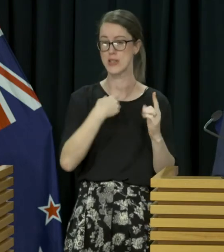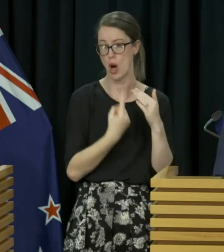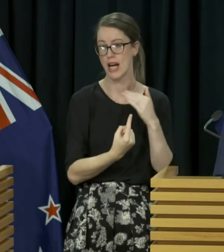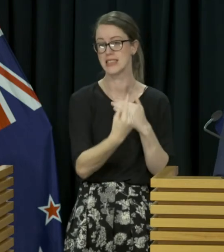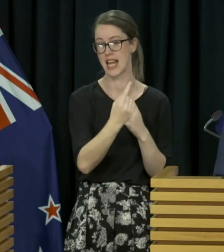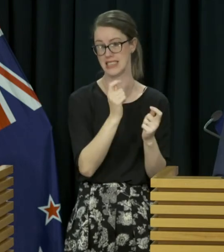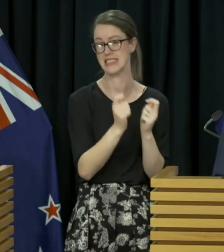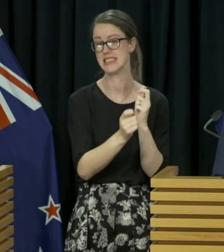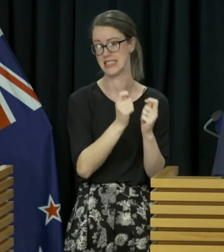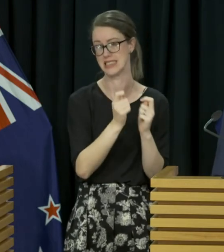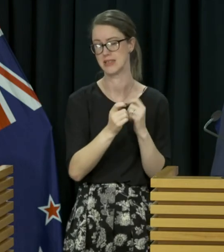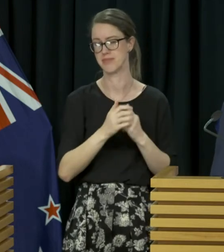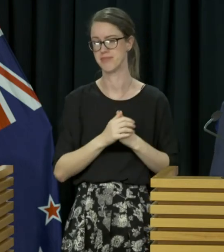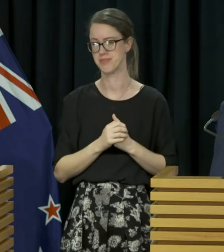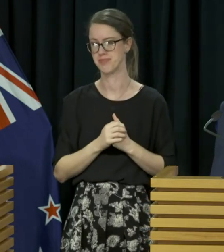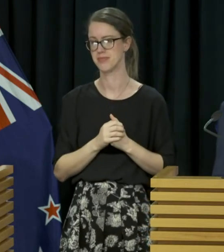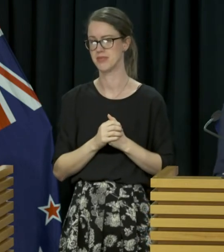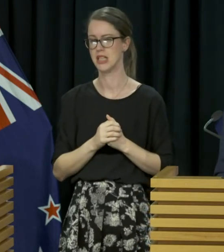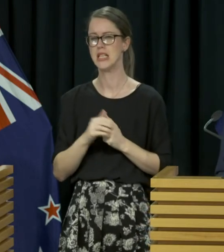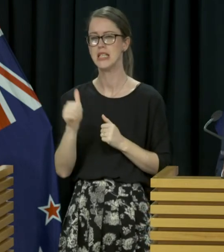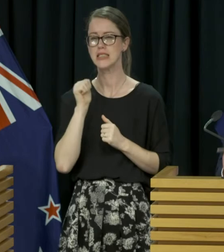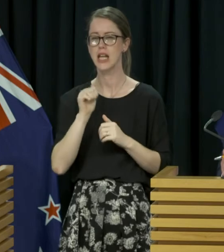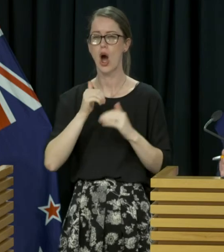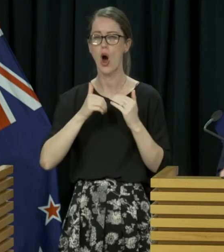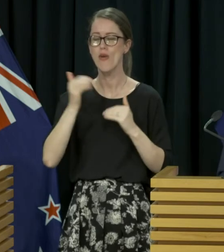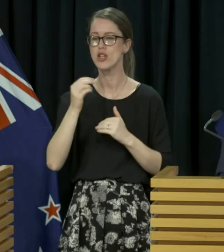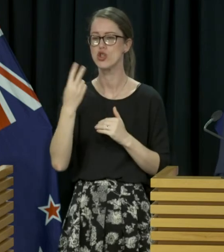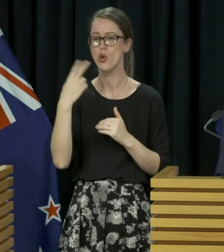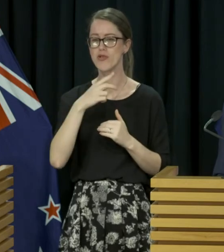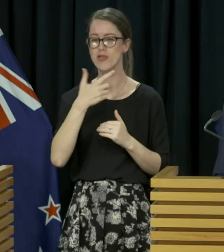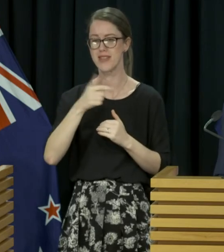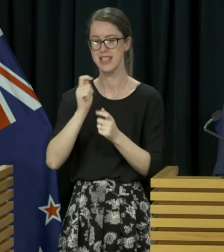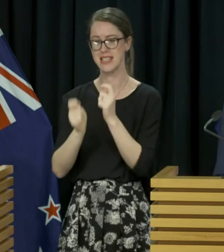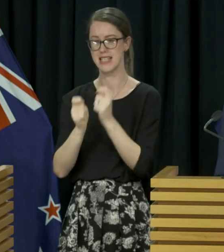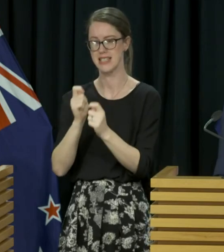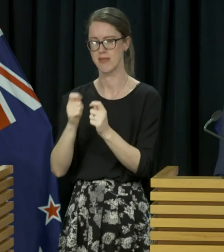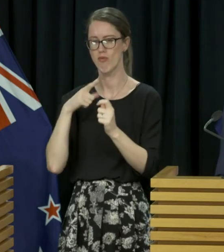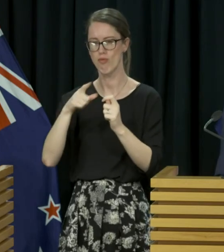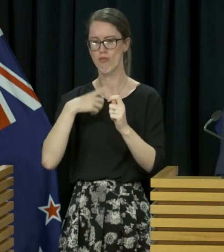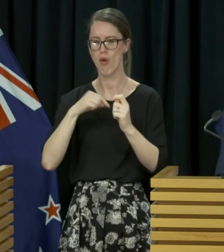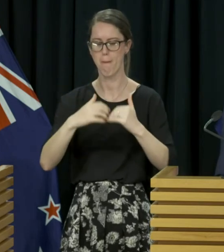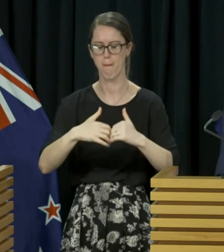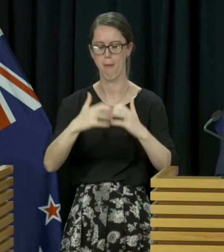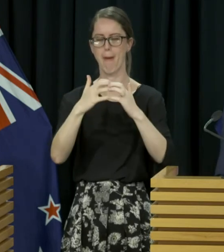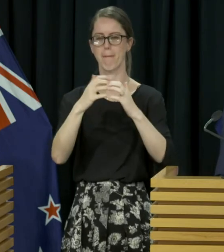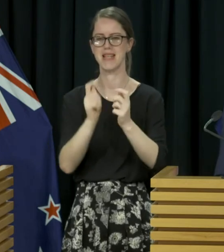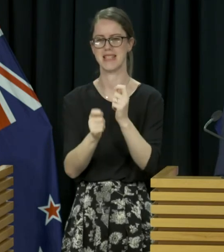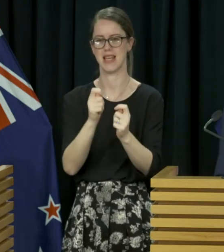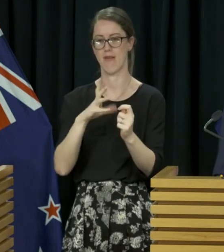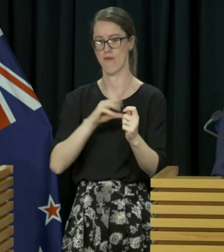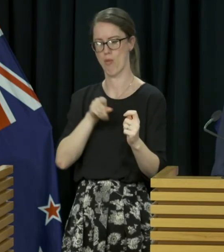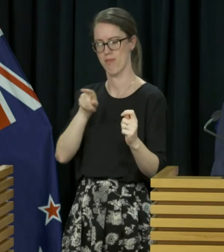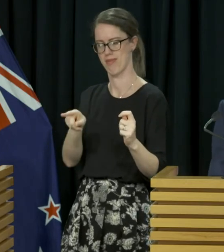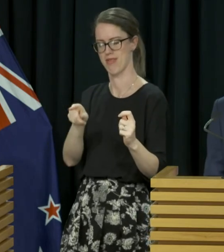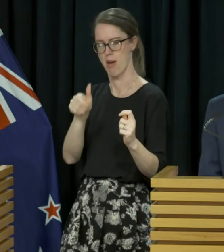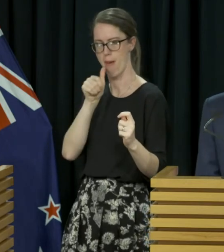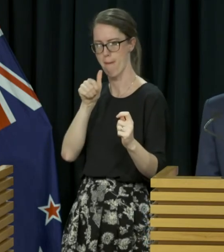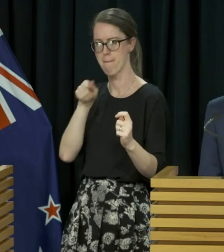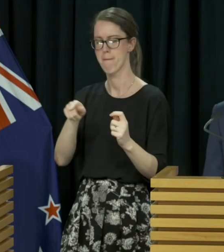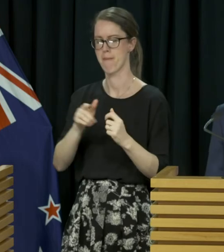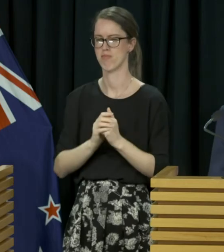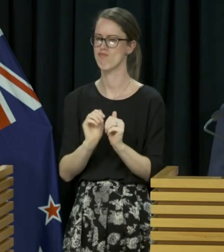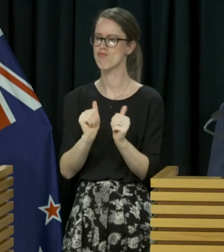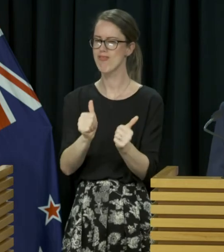Yesterday there were over 270 tests undertaken at that pop-up testing centre in Greenhithe